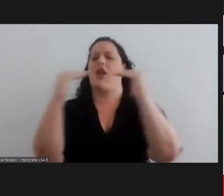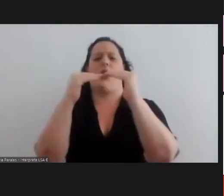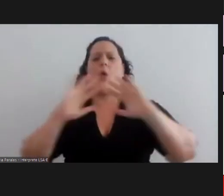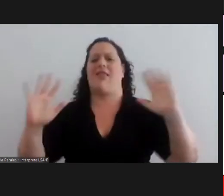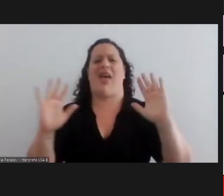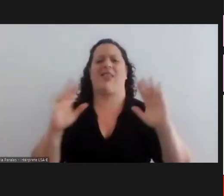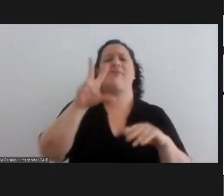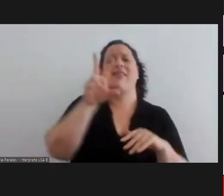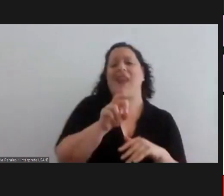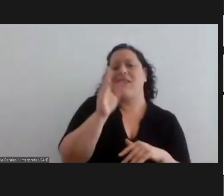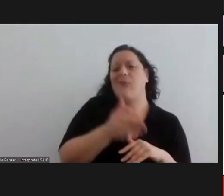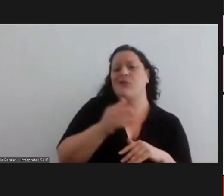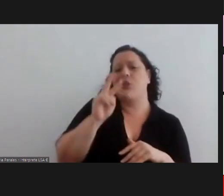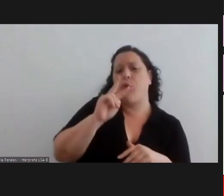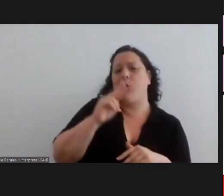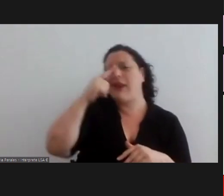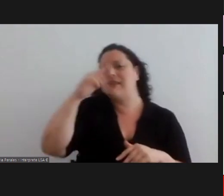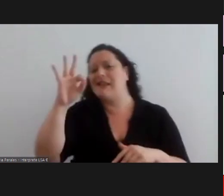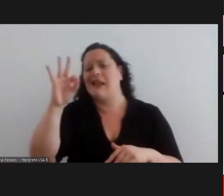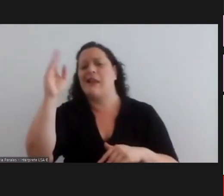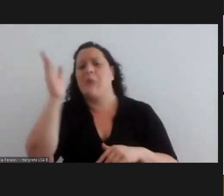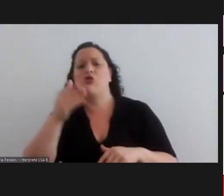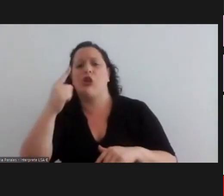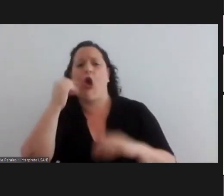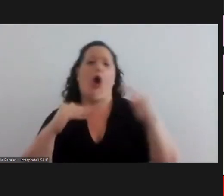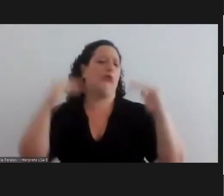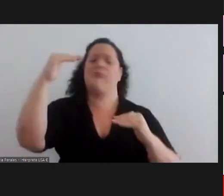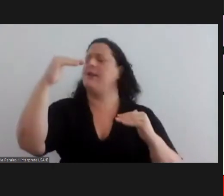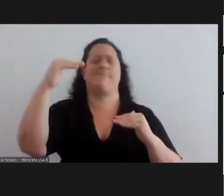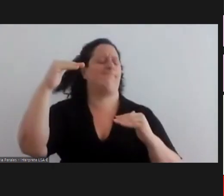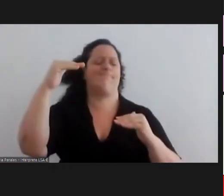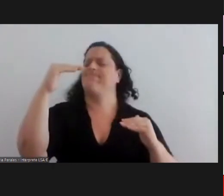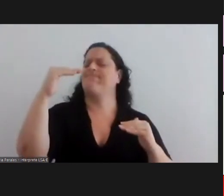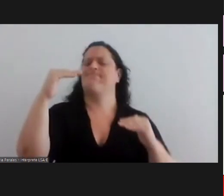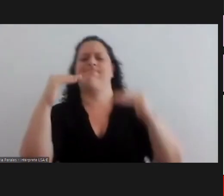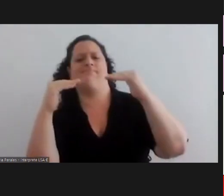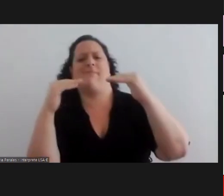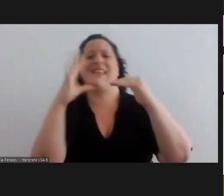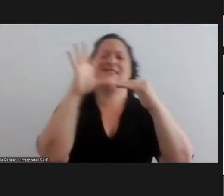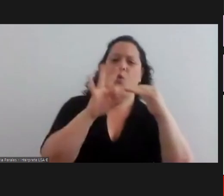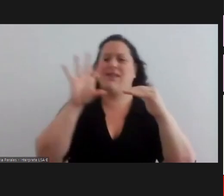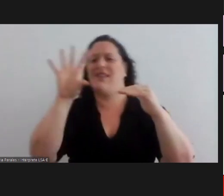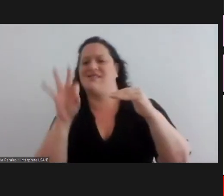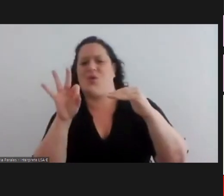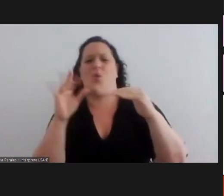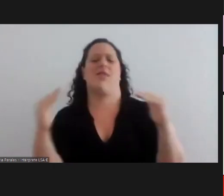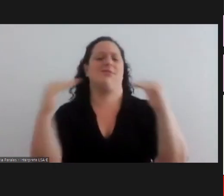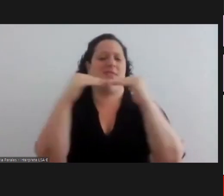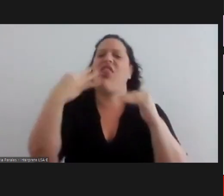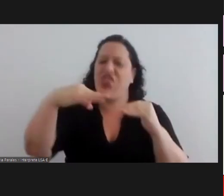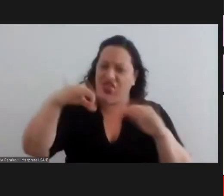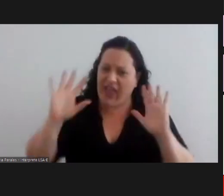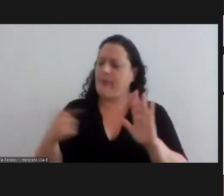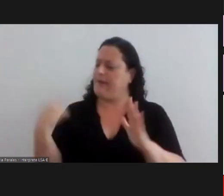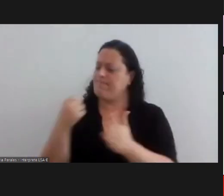that percentage we do not want 30 70 anymore we're struggling for 50 50. and uh we said